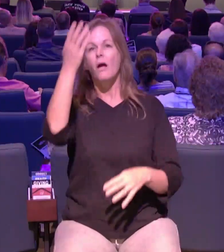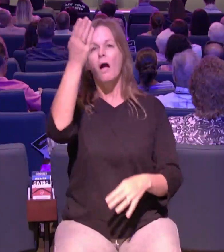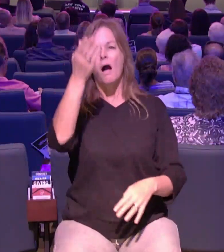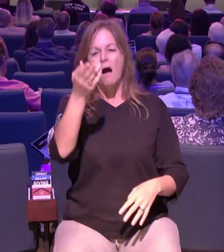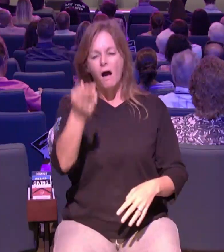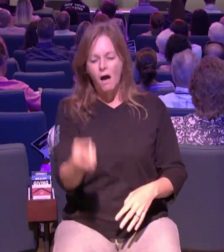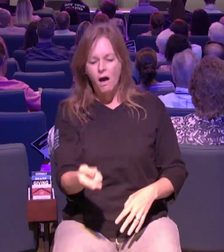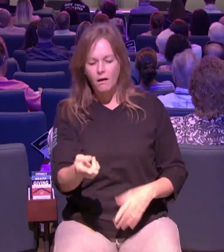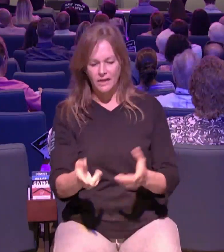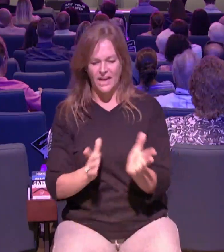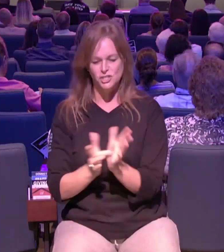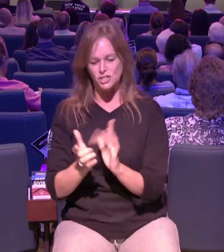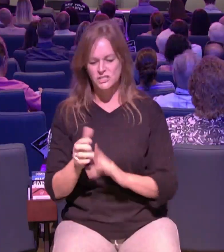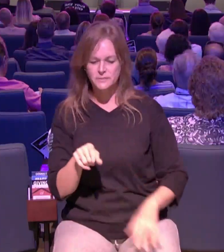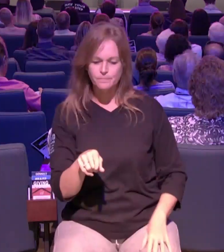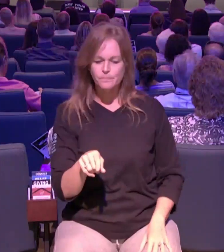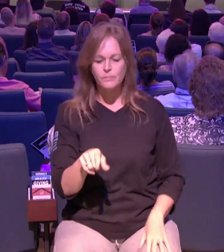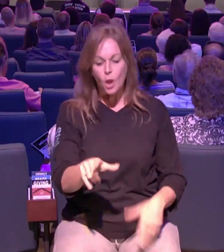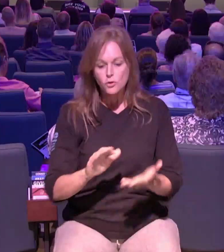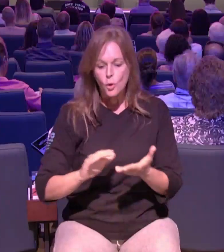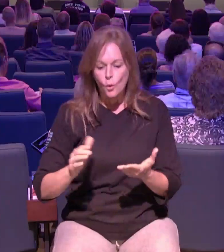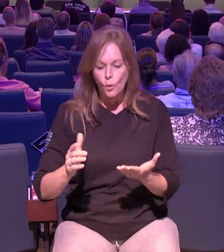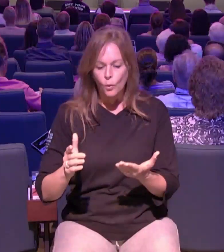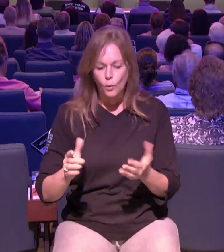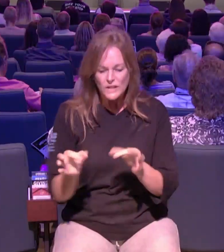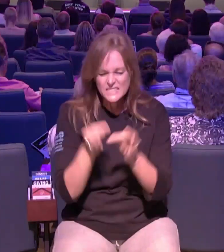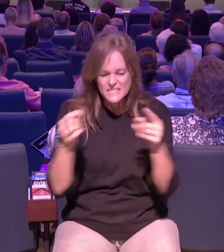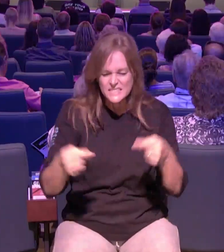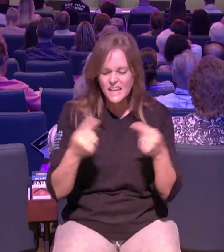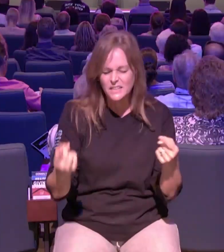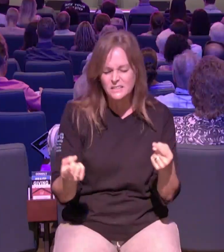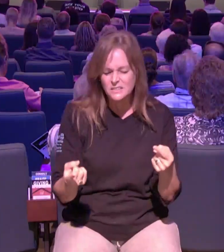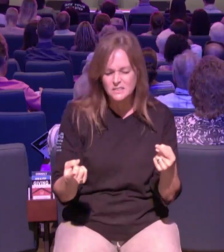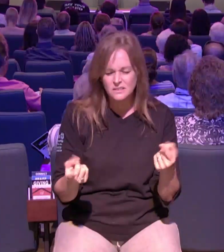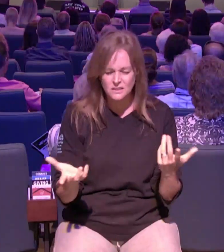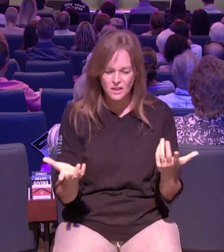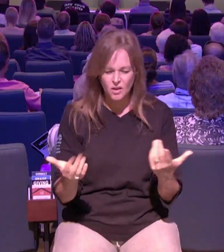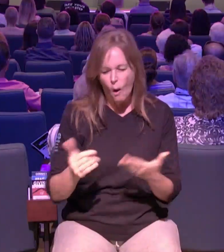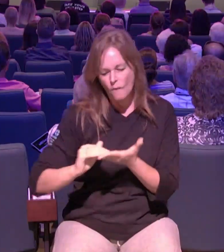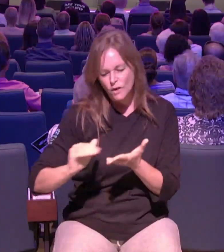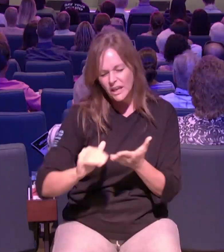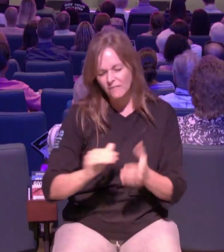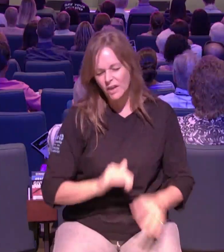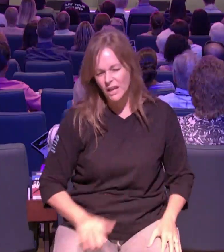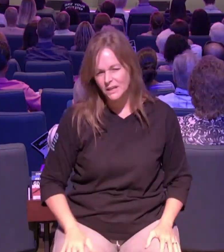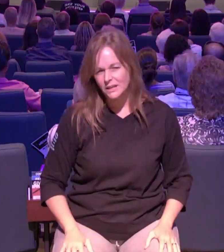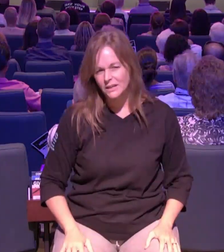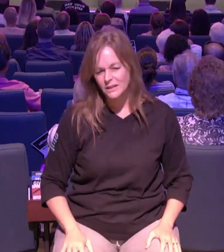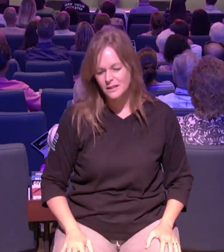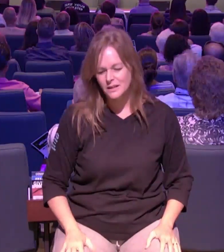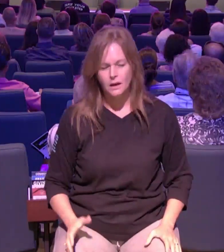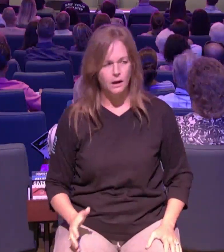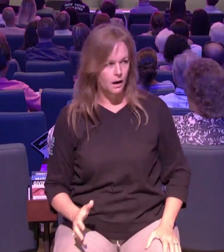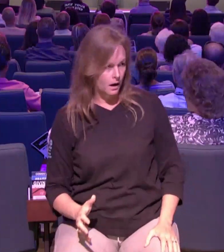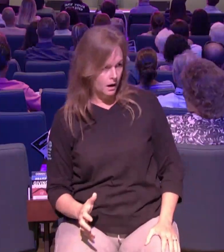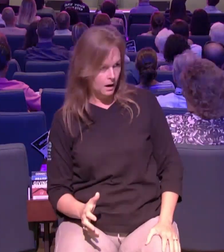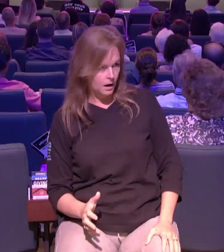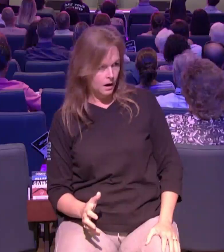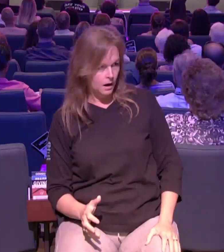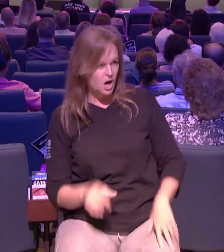people get so constipated so easily oh we've never done it that way we never did that in our old